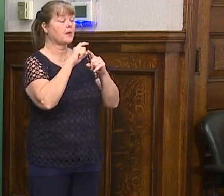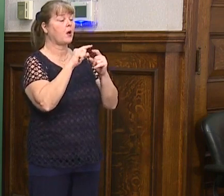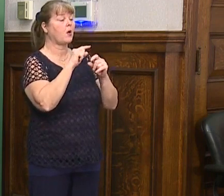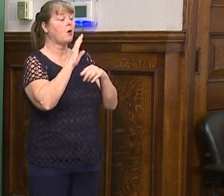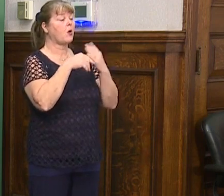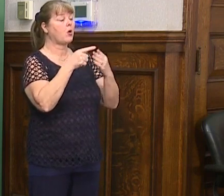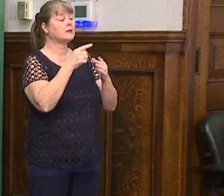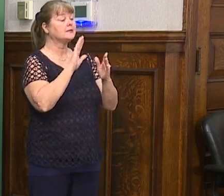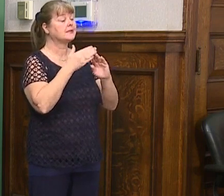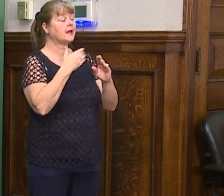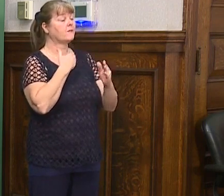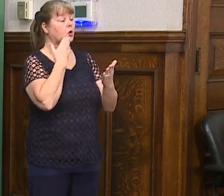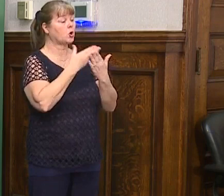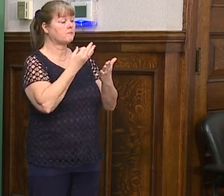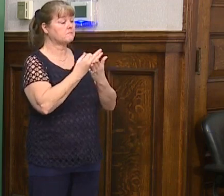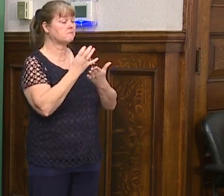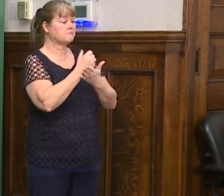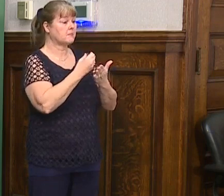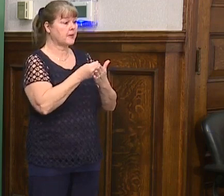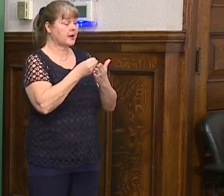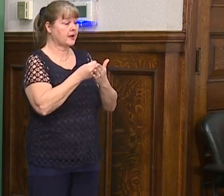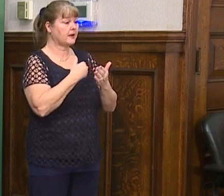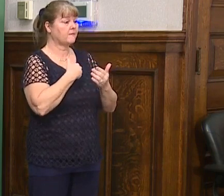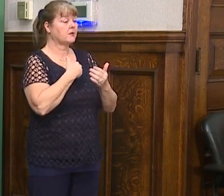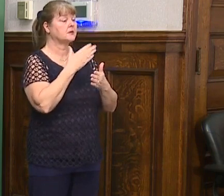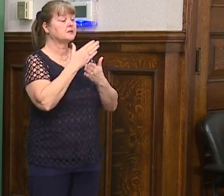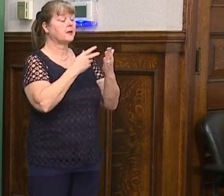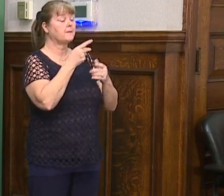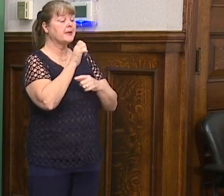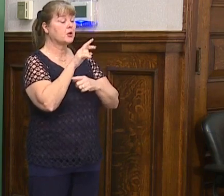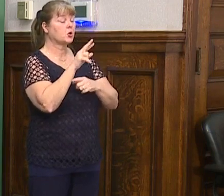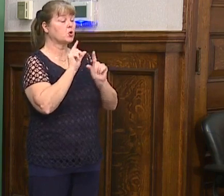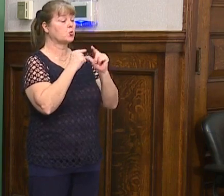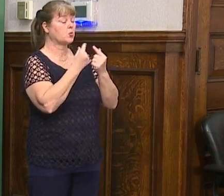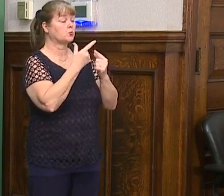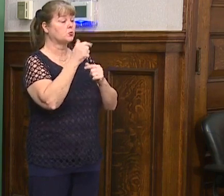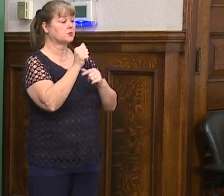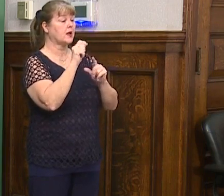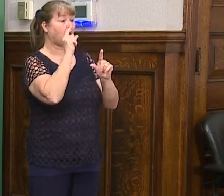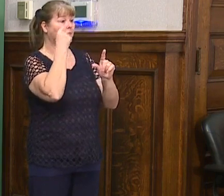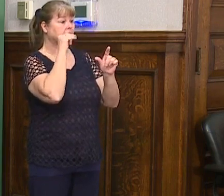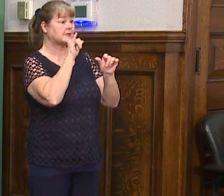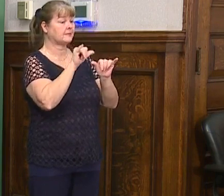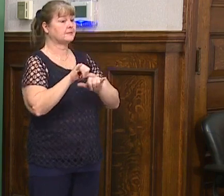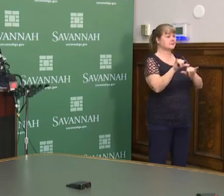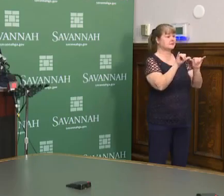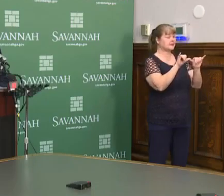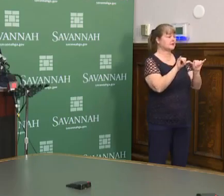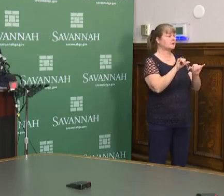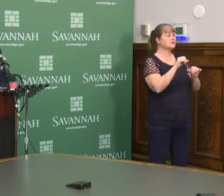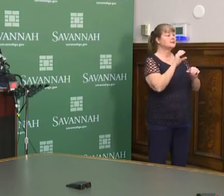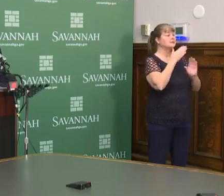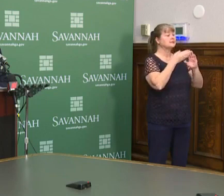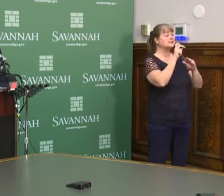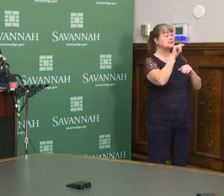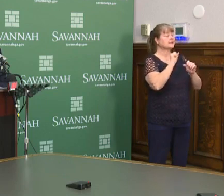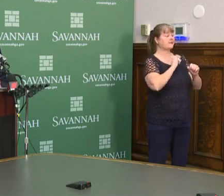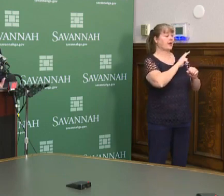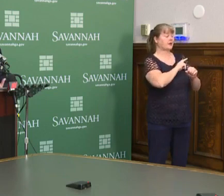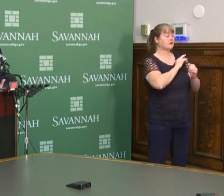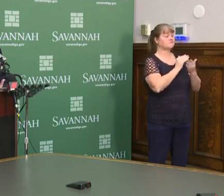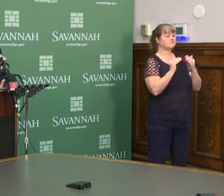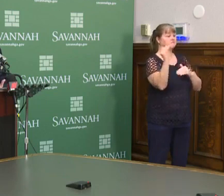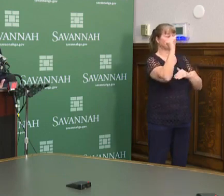financial strength. Taking a look at our peer groups in Georgia, those governments of the same size, City of Savannah is ranked the highest. So